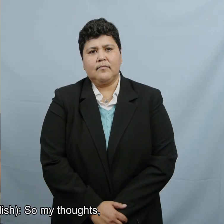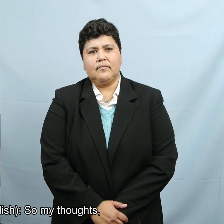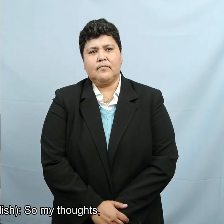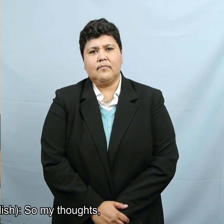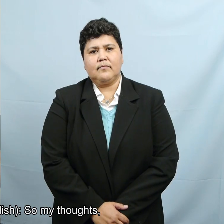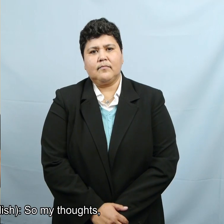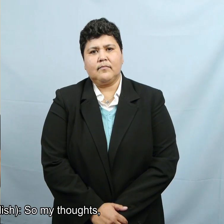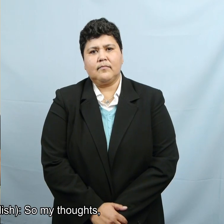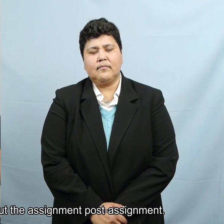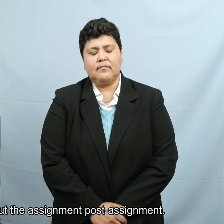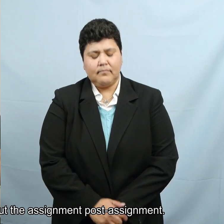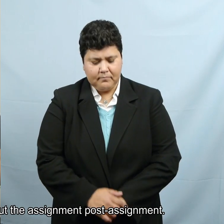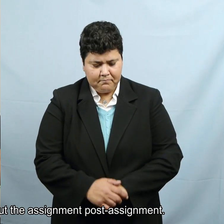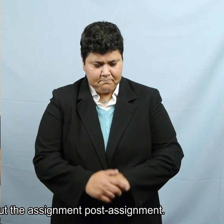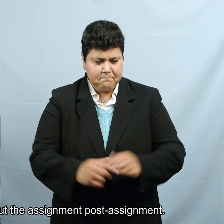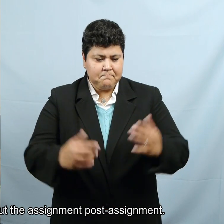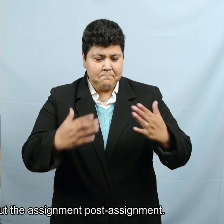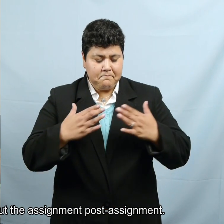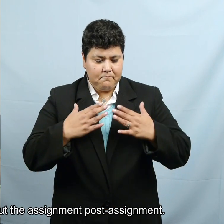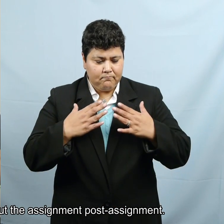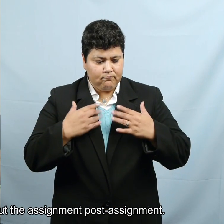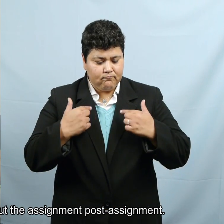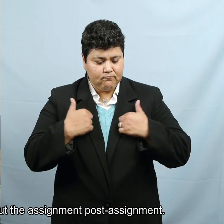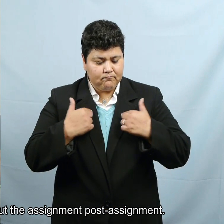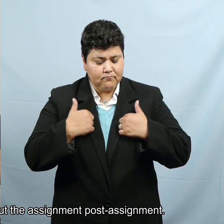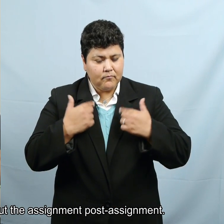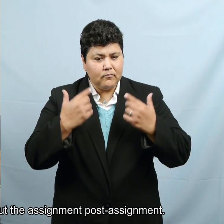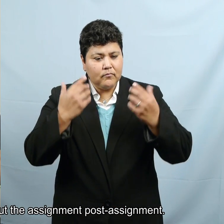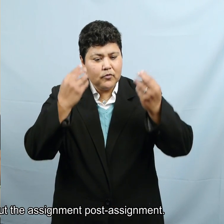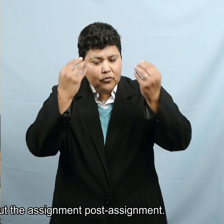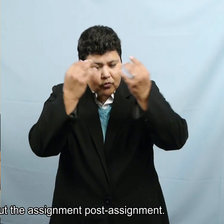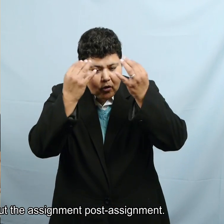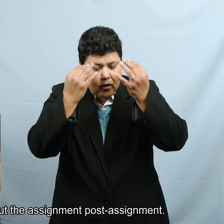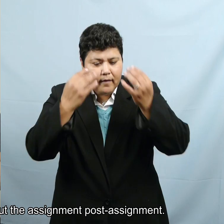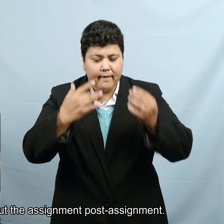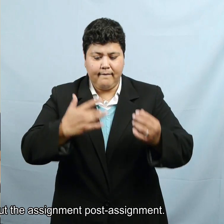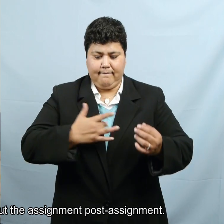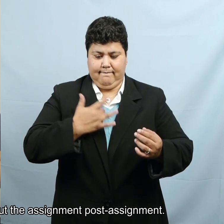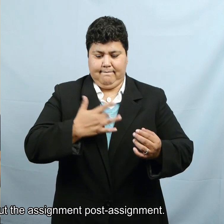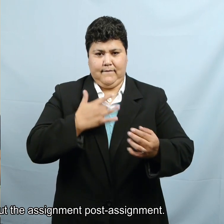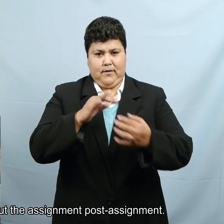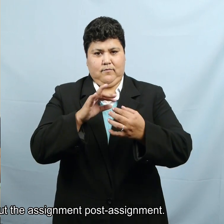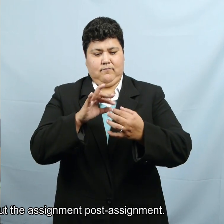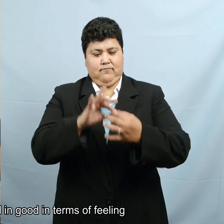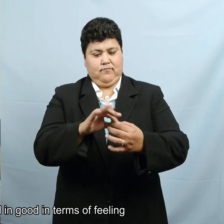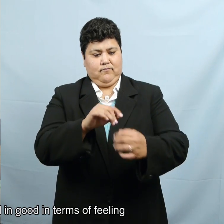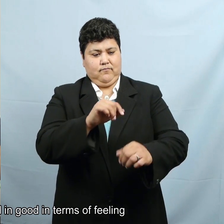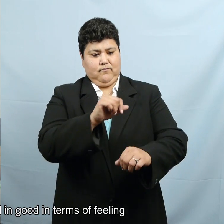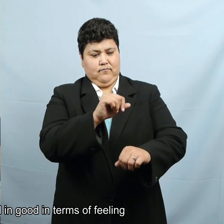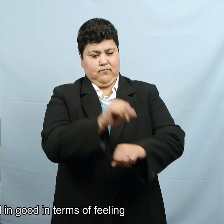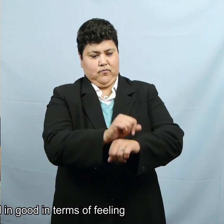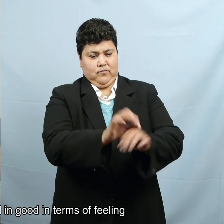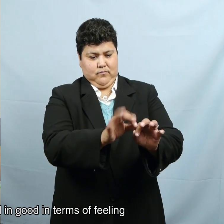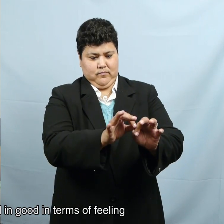So my thoughts and how I feel about the assignment post, the post assignment, you know.